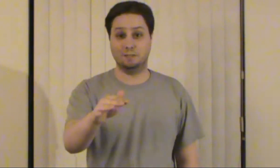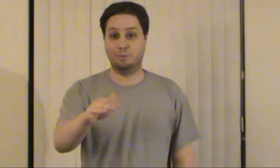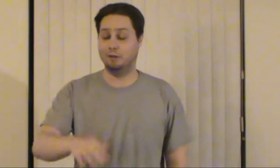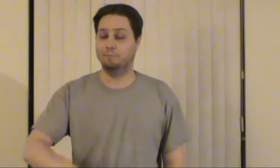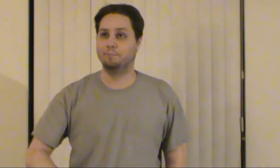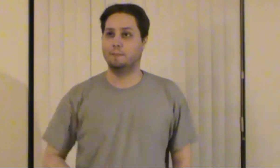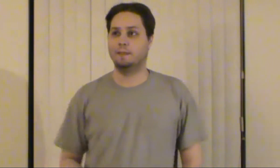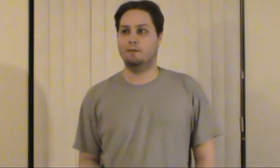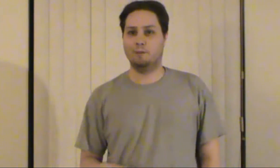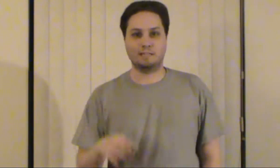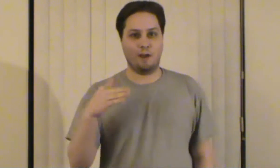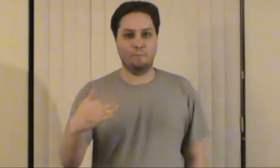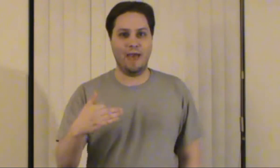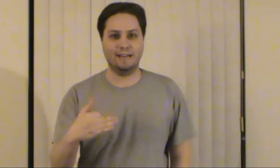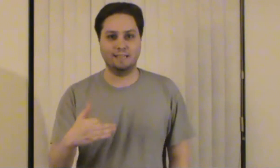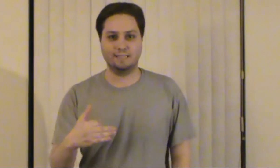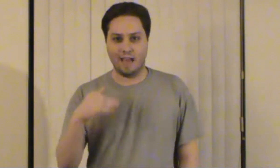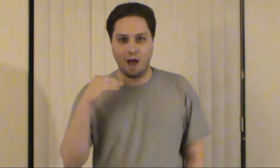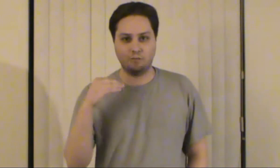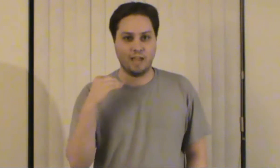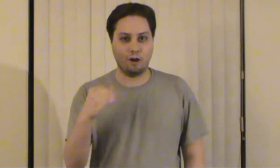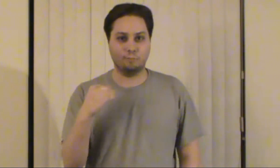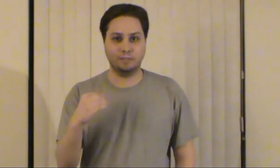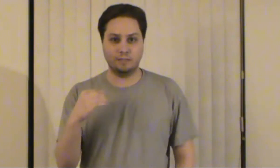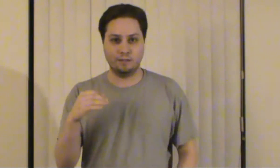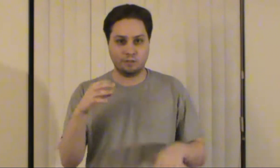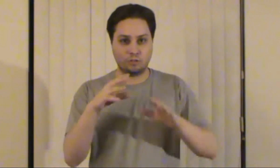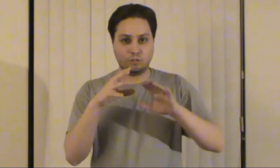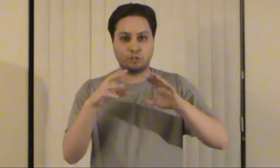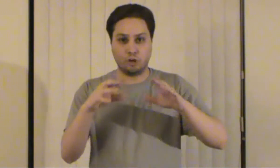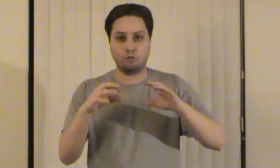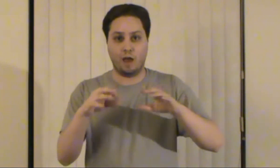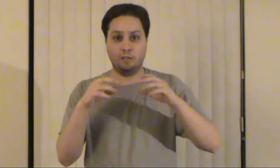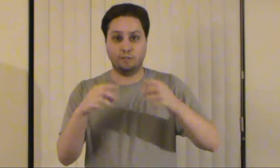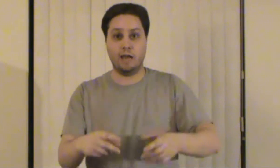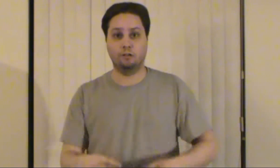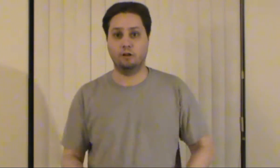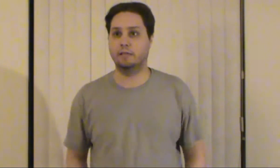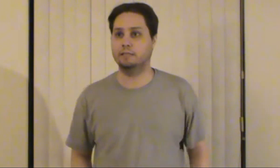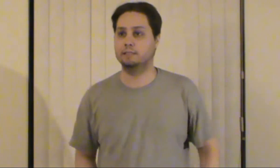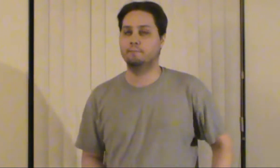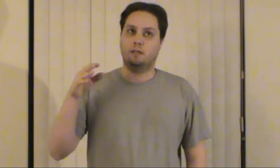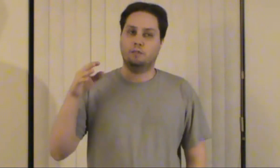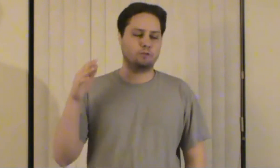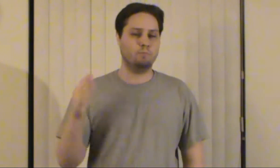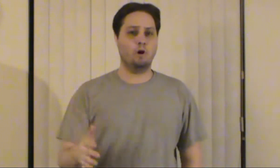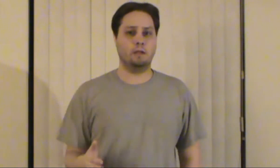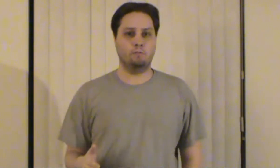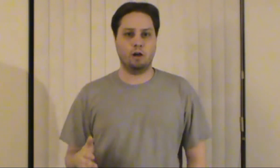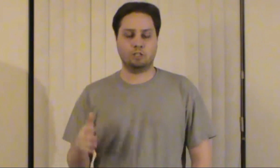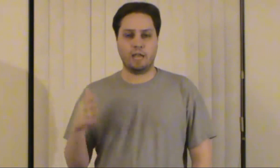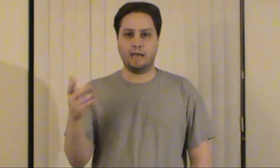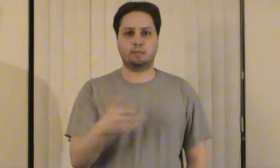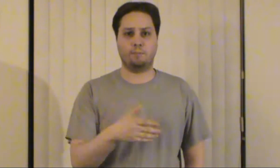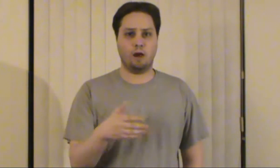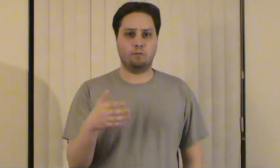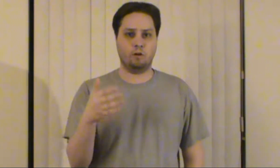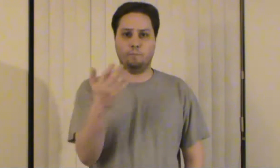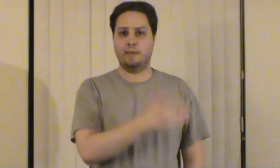this part because of how bad it is and how terrible that just shows you how the dialogue is there's a moment where she asks about her